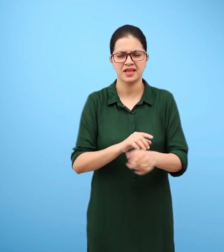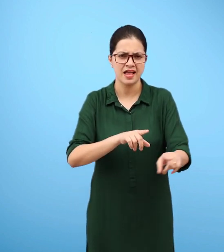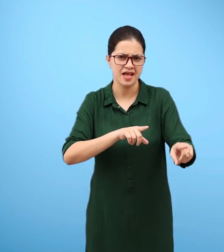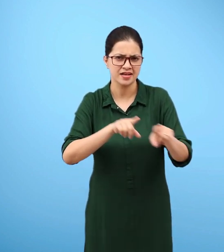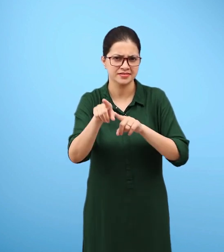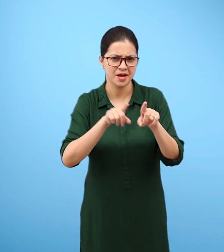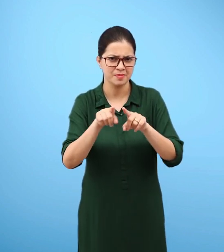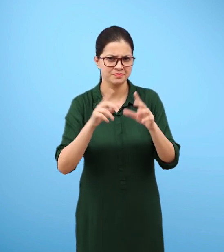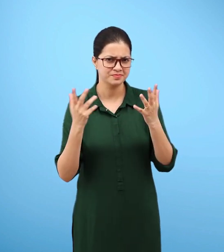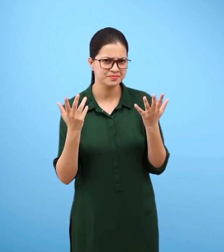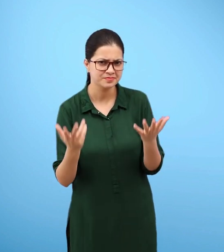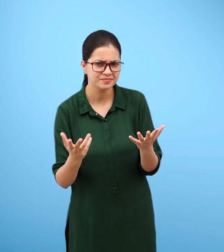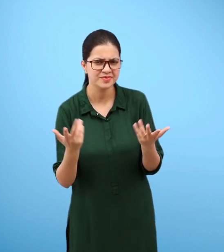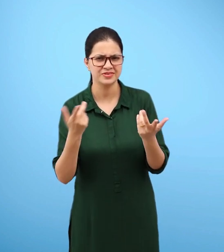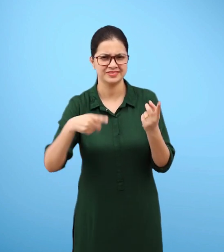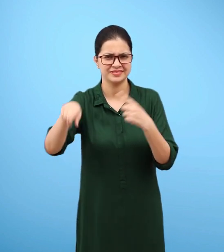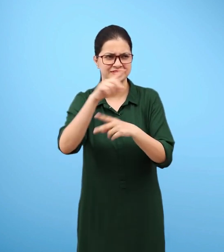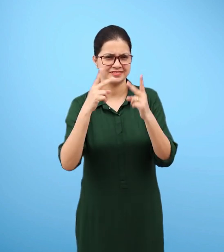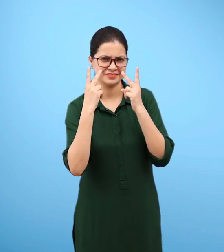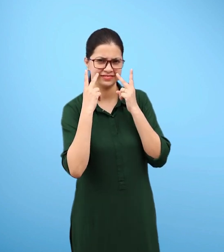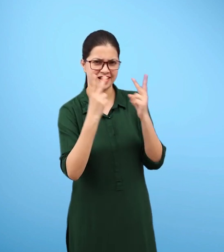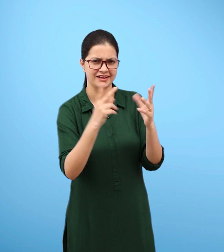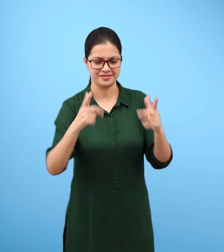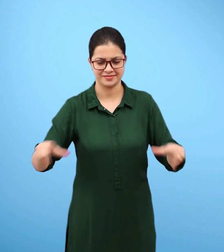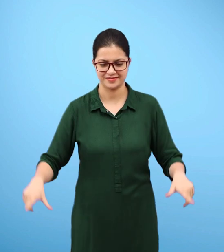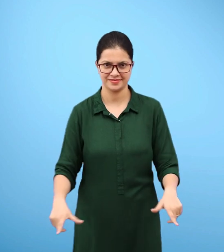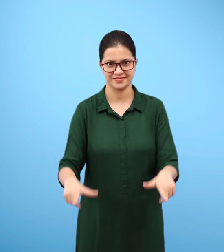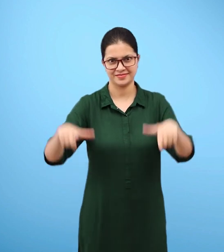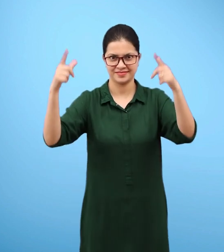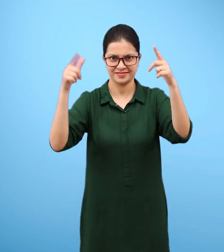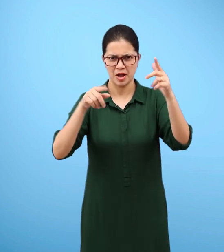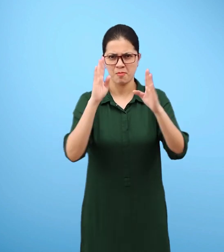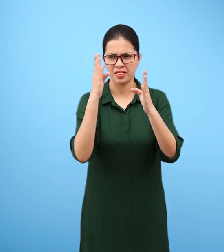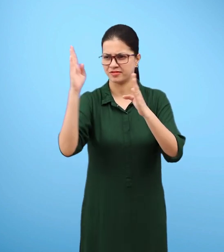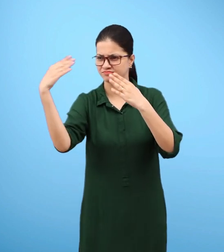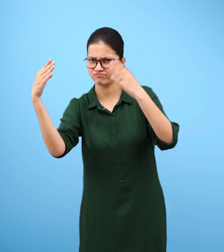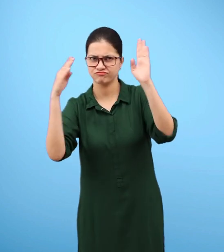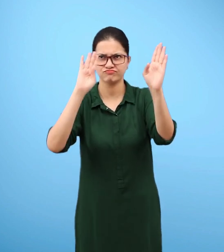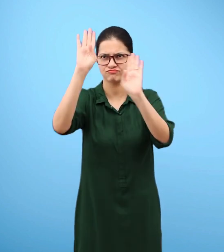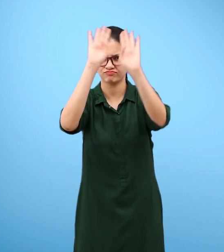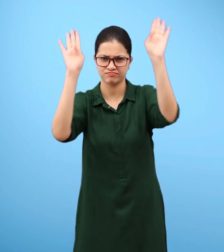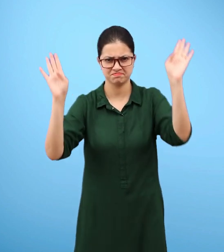You notice it when the leaves of the trees rustle or the clothes hanging on a clothesline sway?